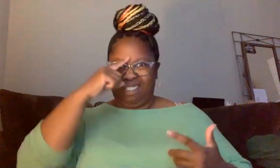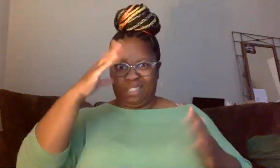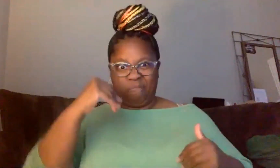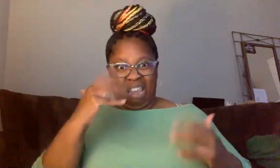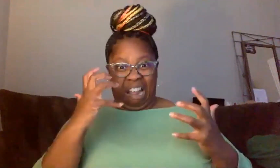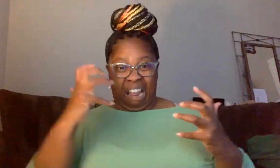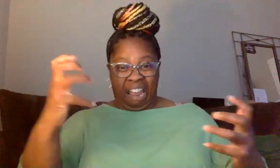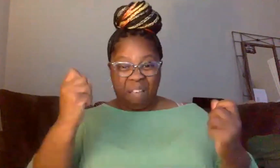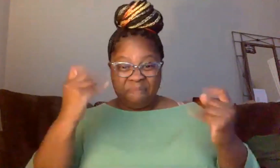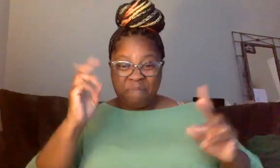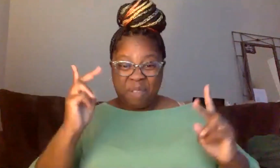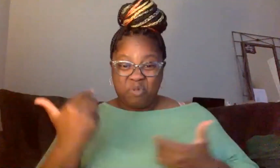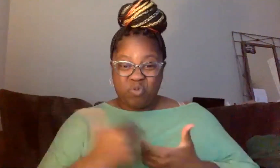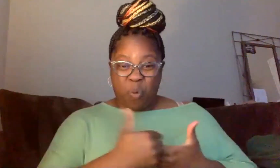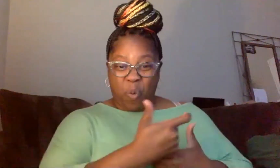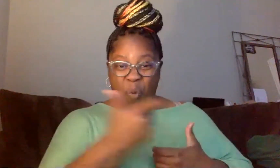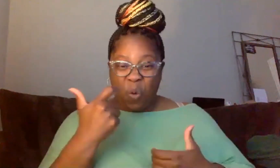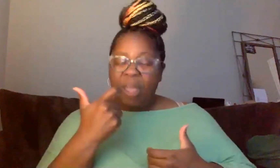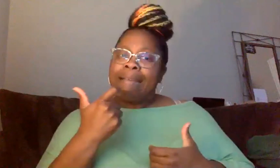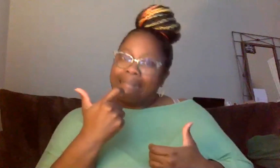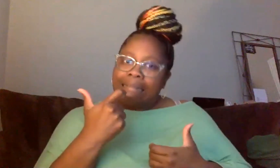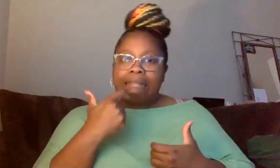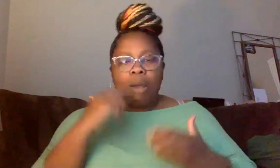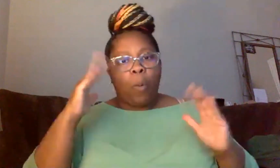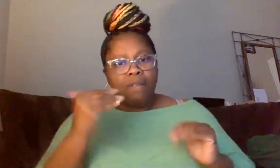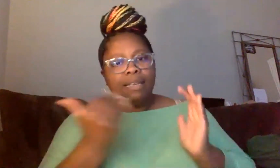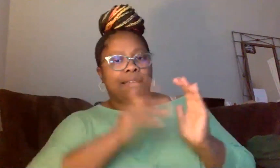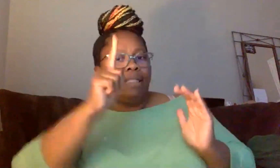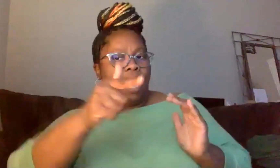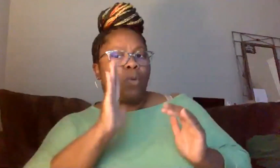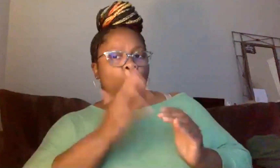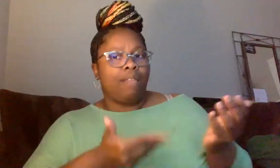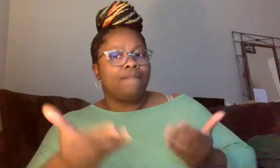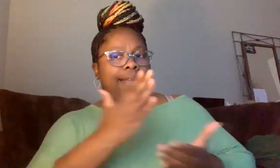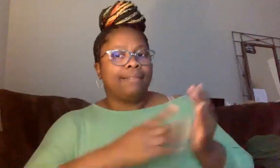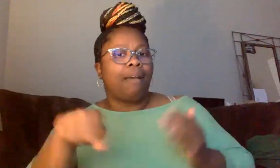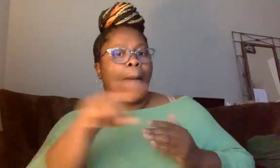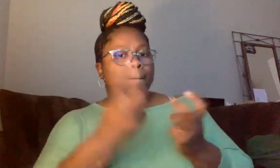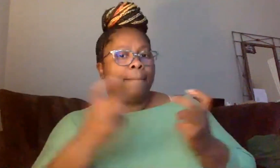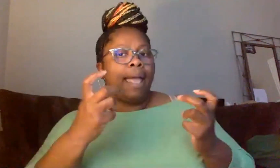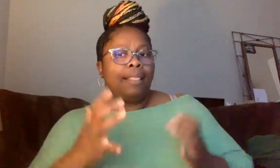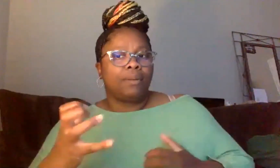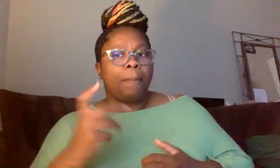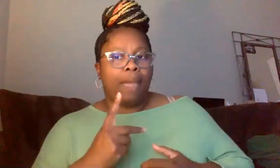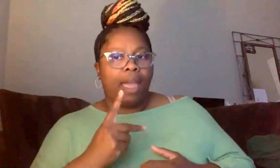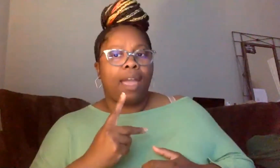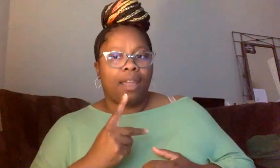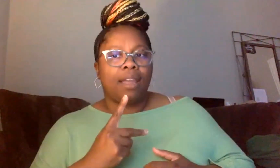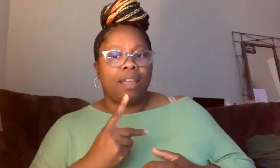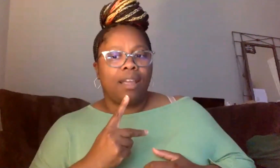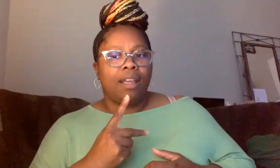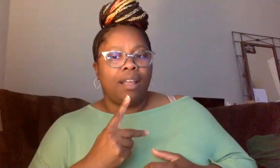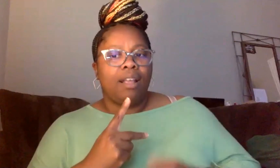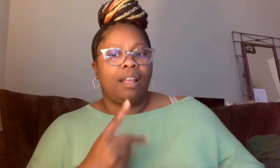I hope I can invite some of our panelists back, as well as many other voices. And